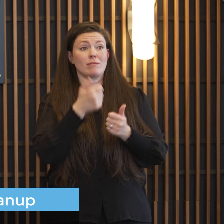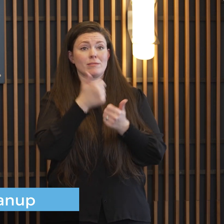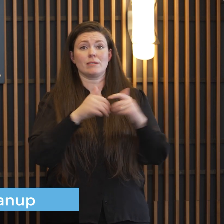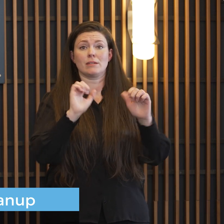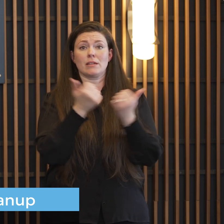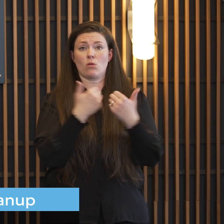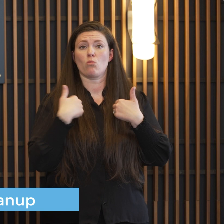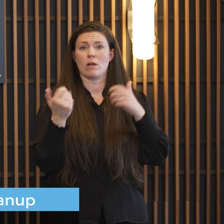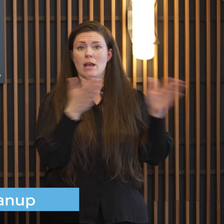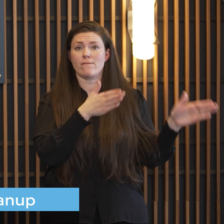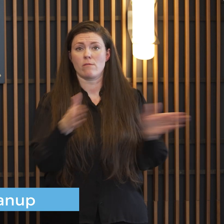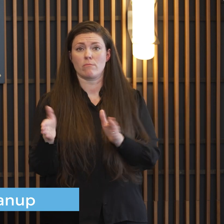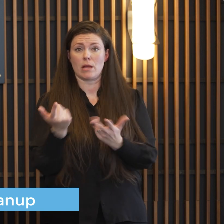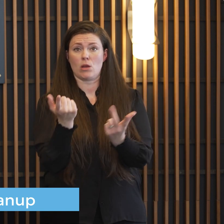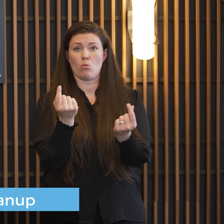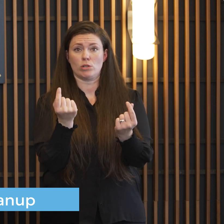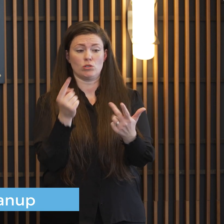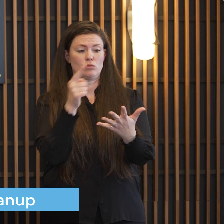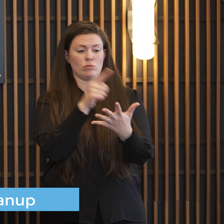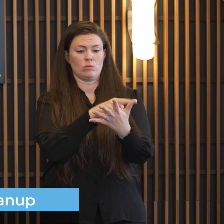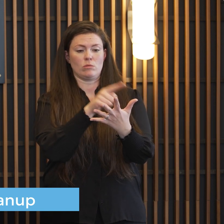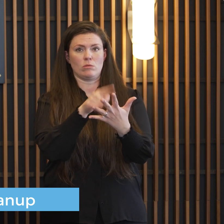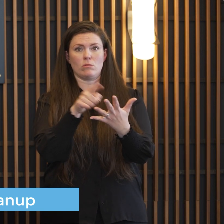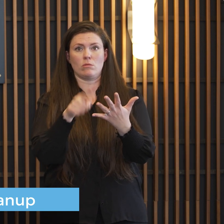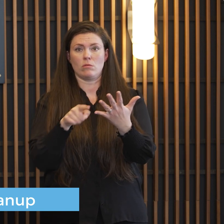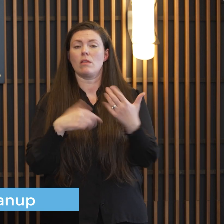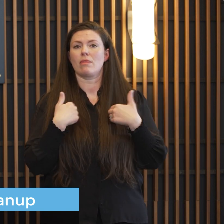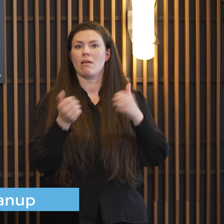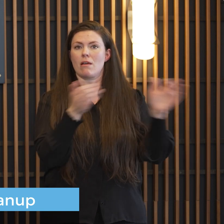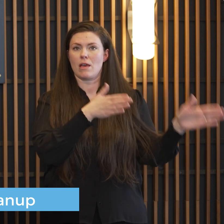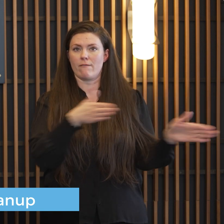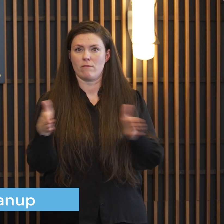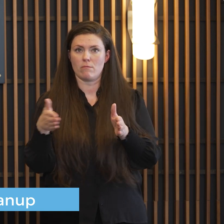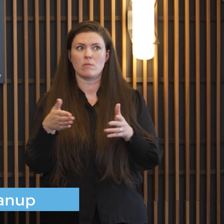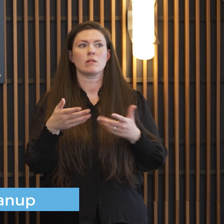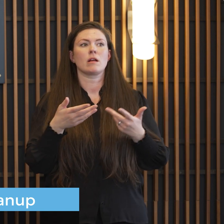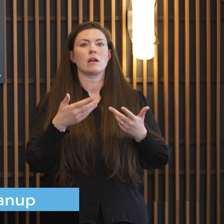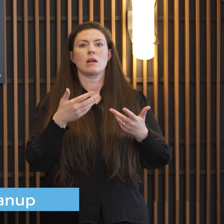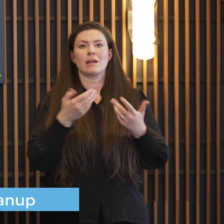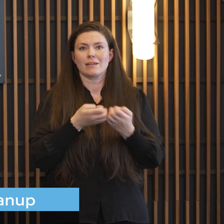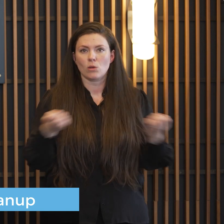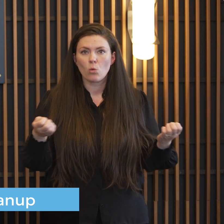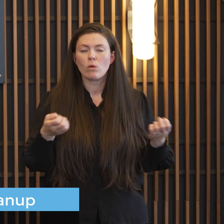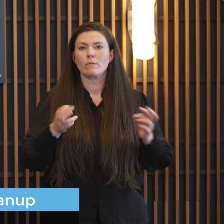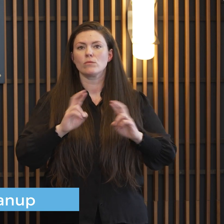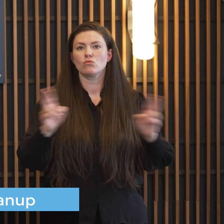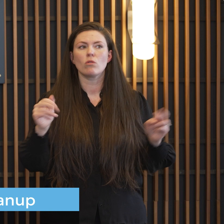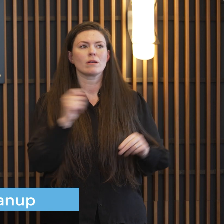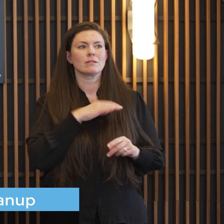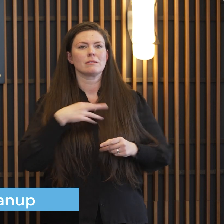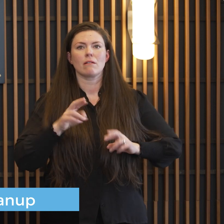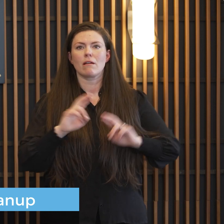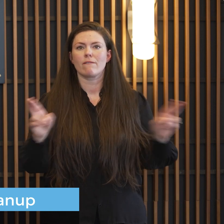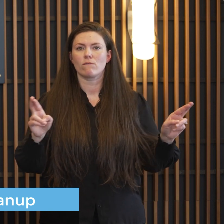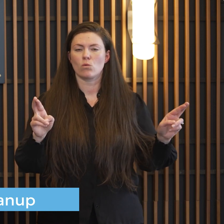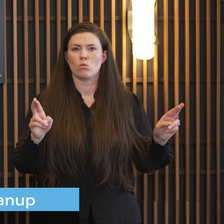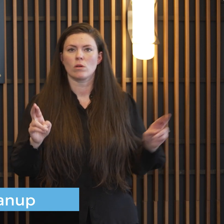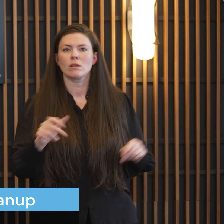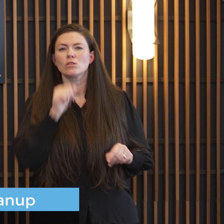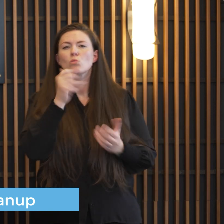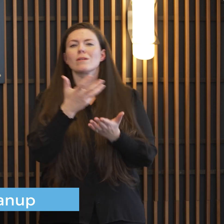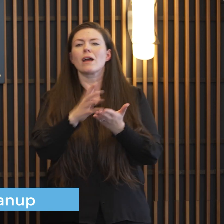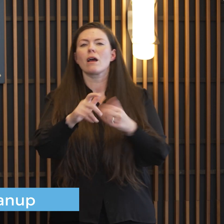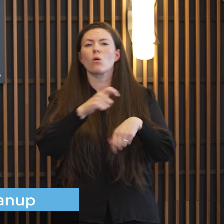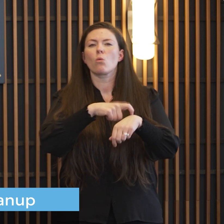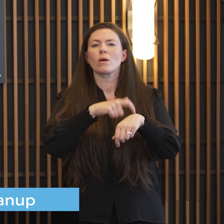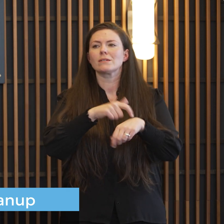is uh what how they've adjusted their plans adjusted their equipment and personnel and and that way we're not duplicate we only have a certain